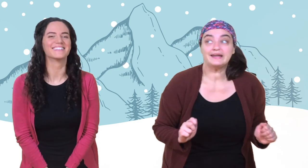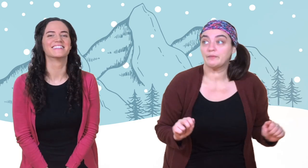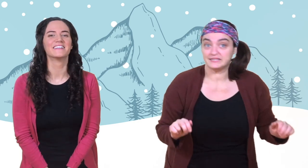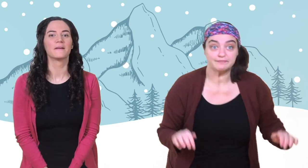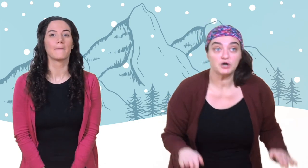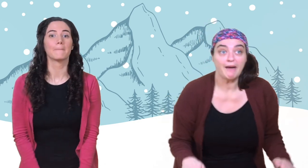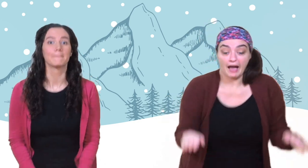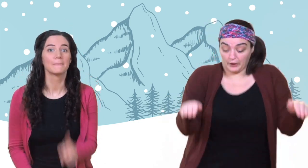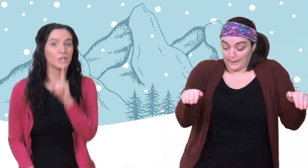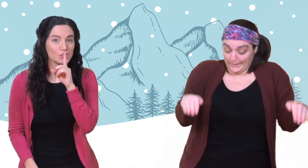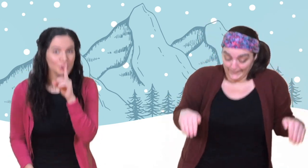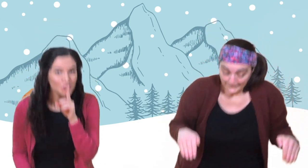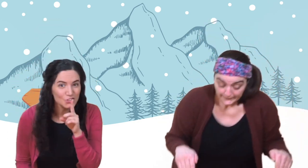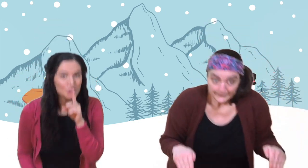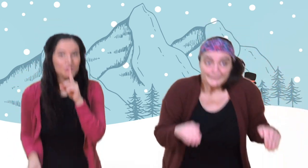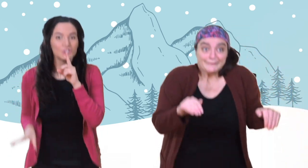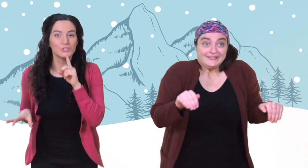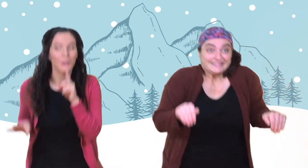Alright, now we tiptoe back.